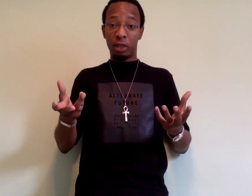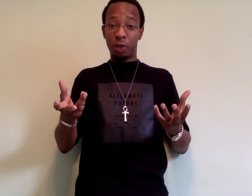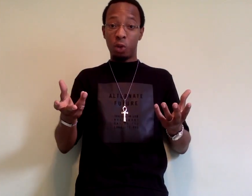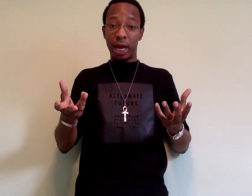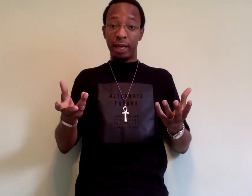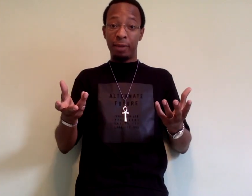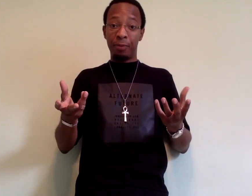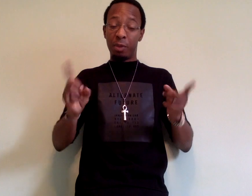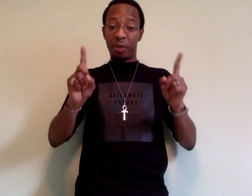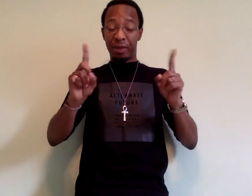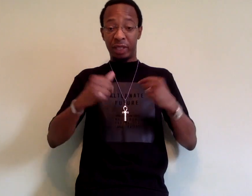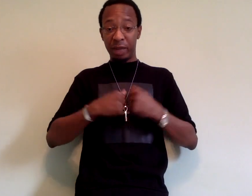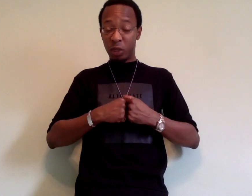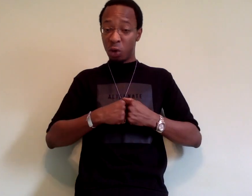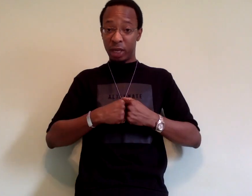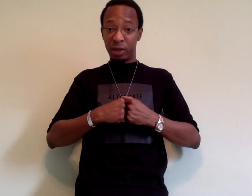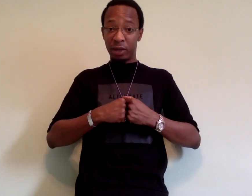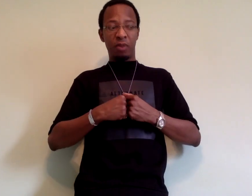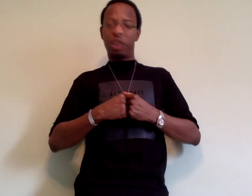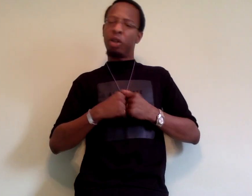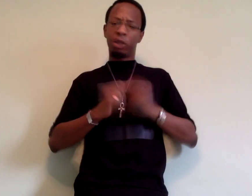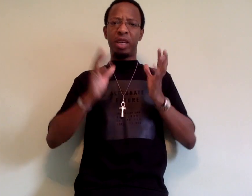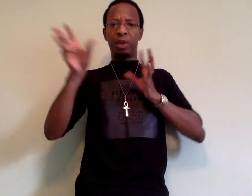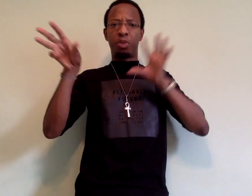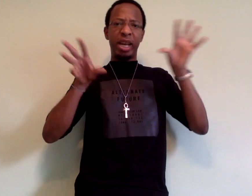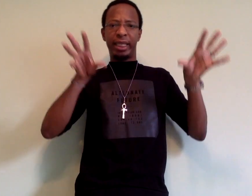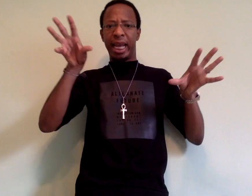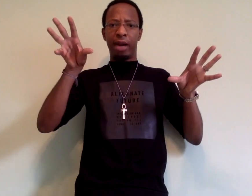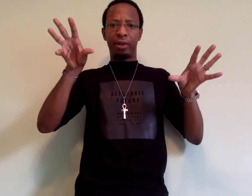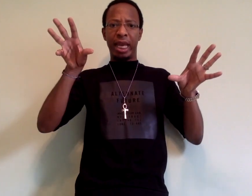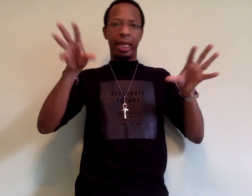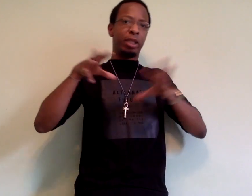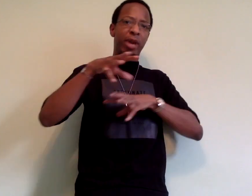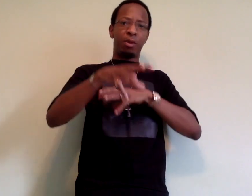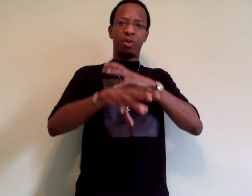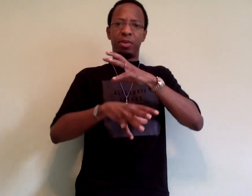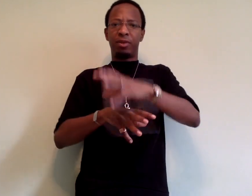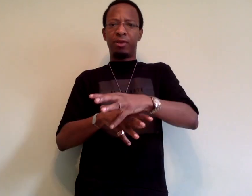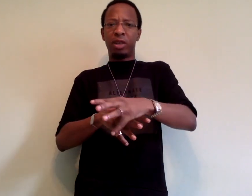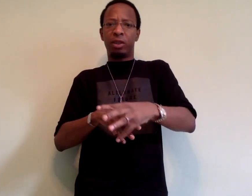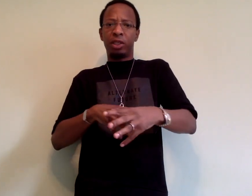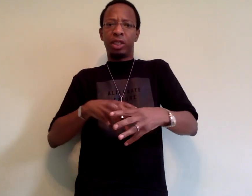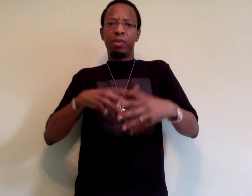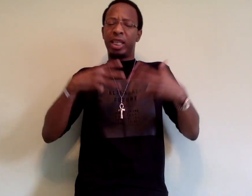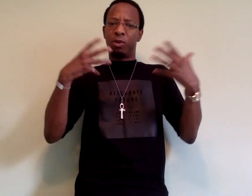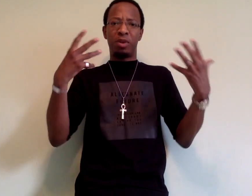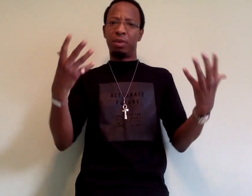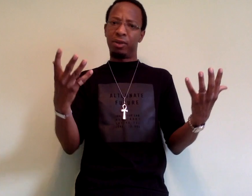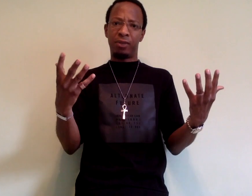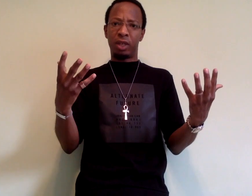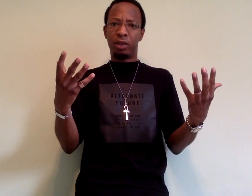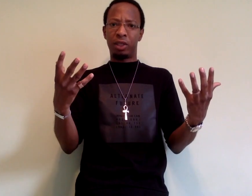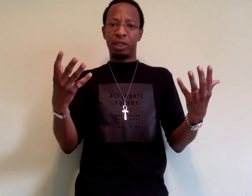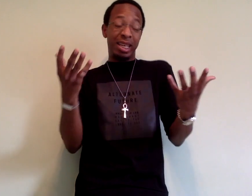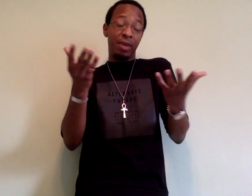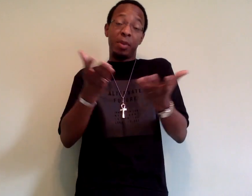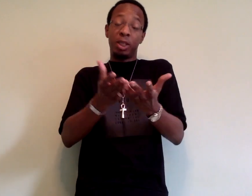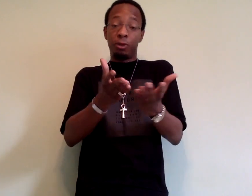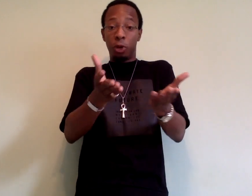that's required. By the same token, we should also be able to branch out and interact with people of different cultures and mix with people of different cultures. If that means you fall